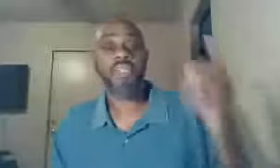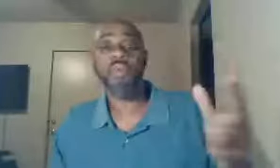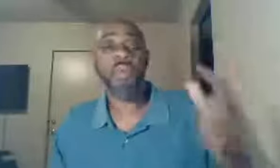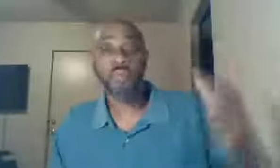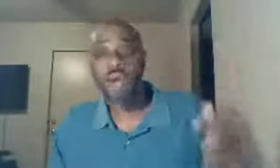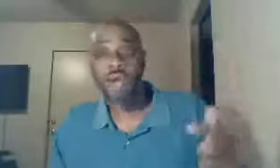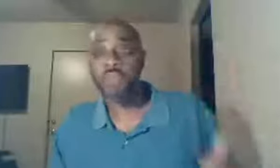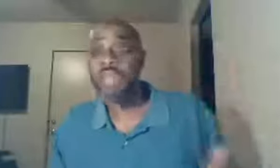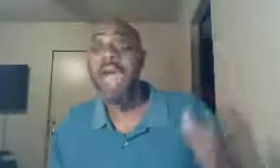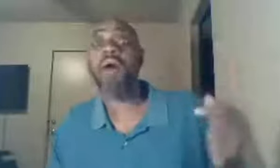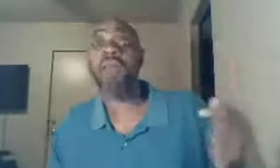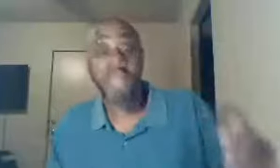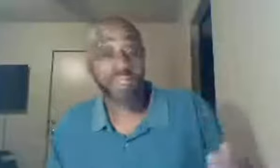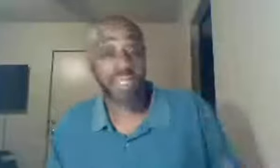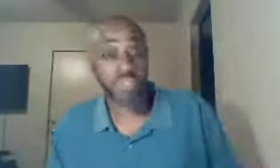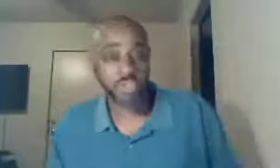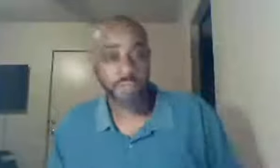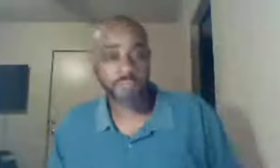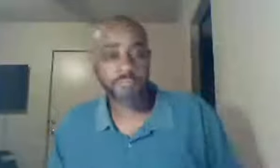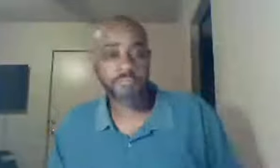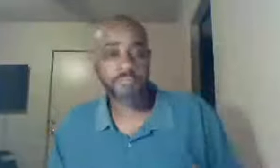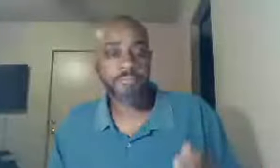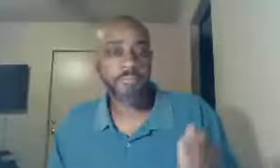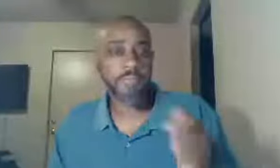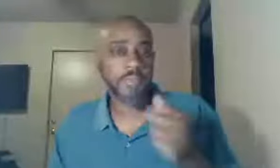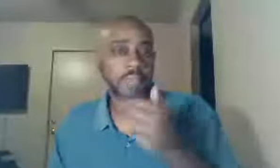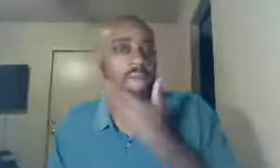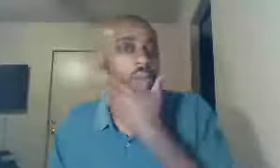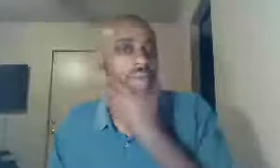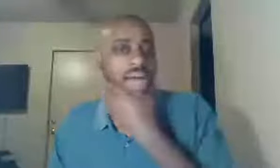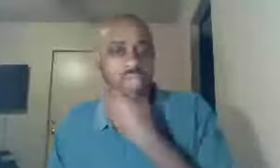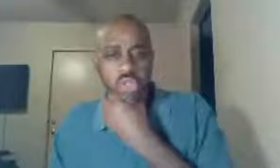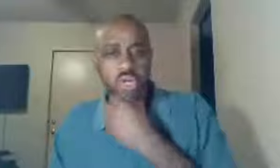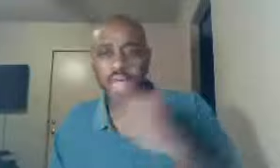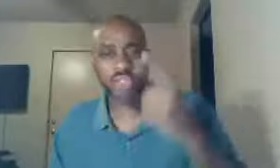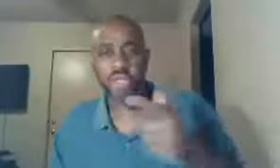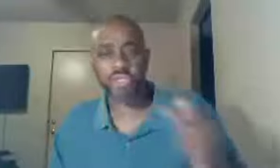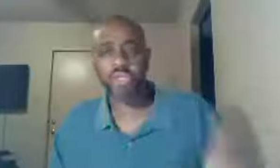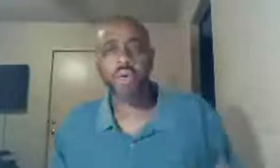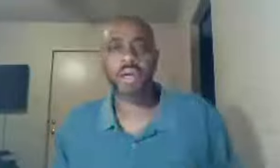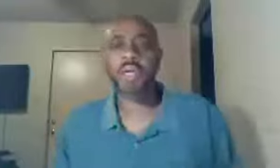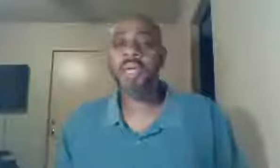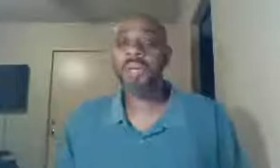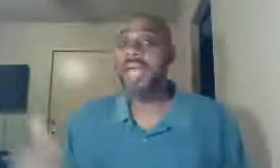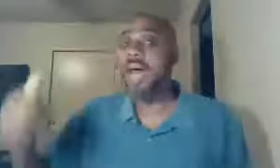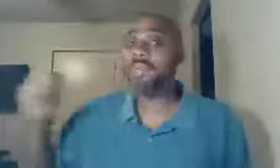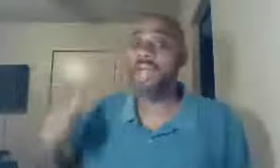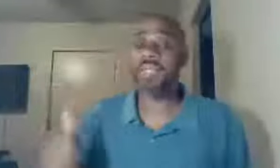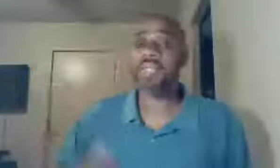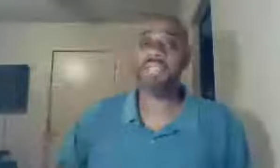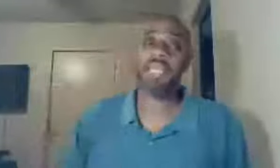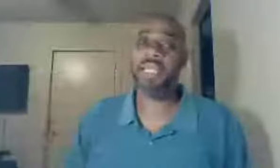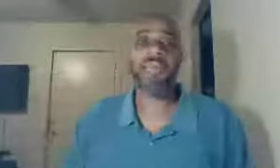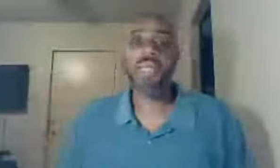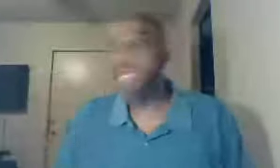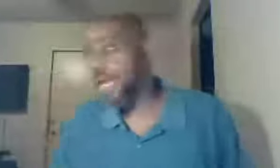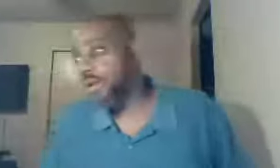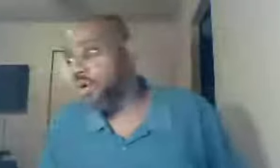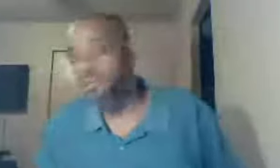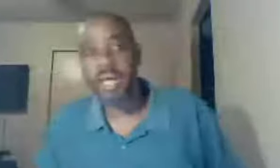the right word, now we have an issue, now we, I used to go to that church, on the corner, but now I'm down here, telling them, yeah don't go over there,